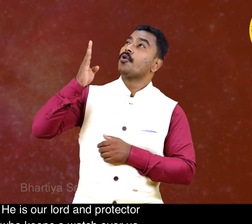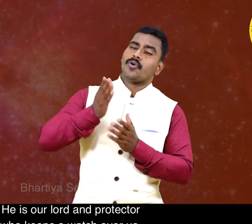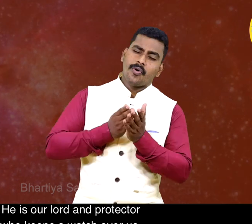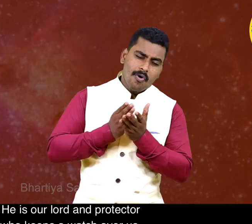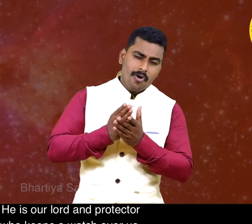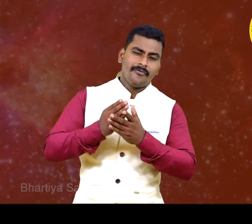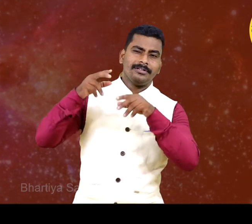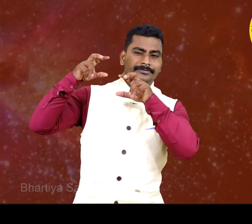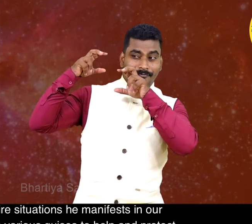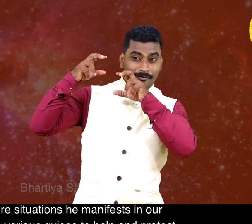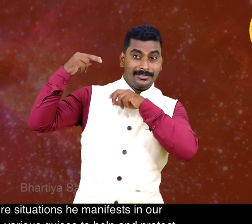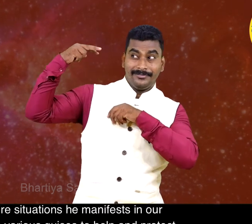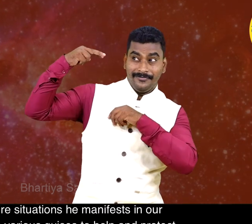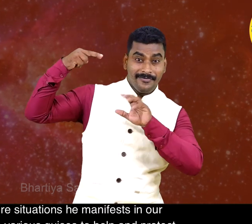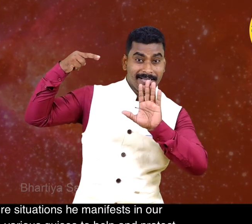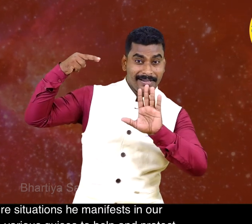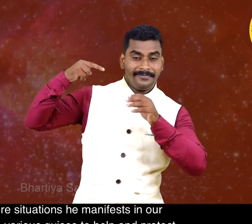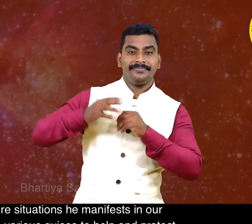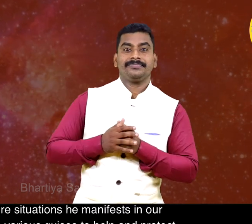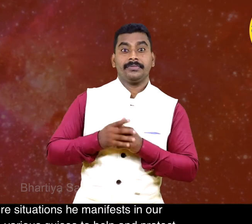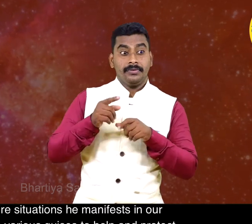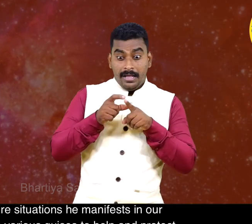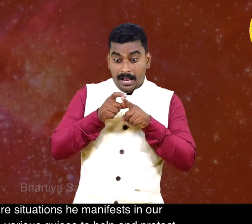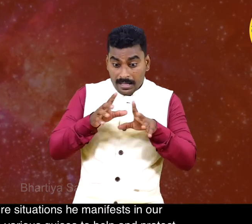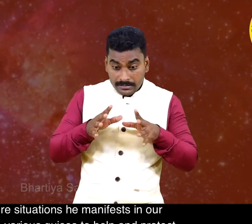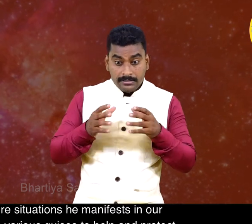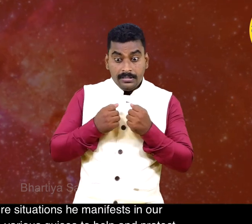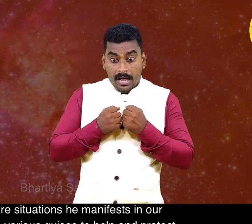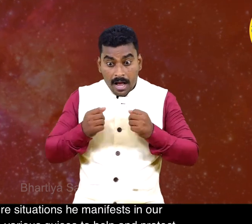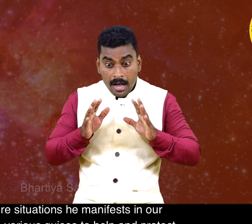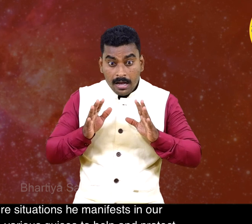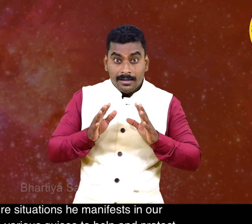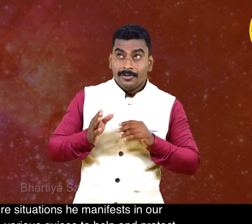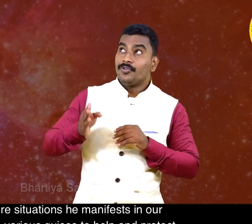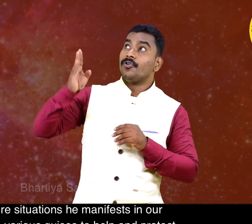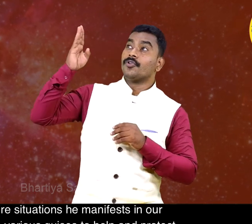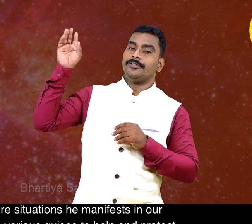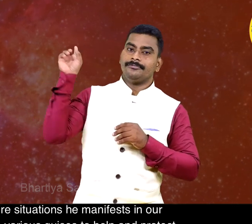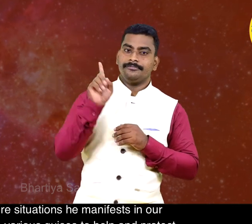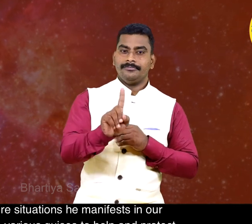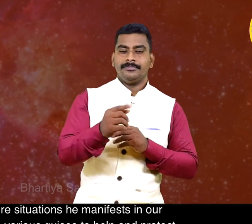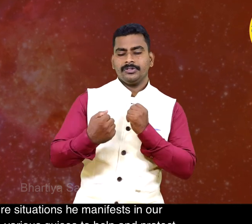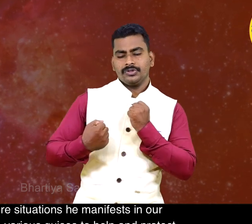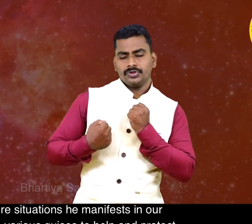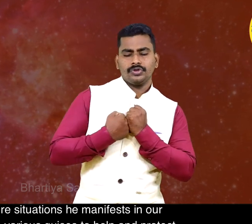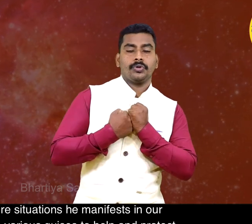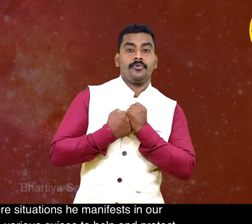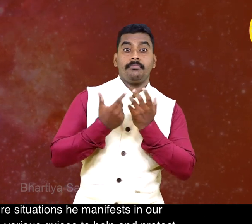us. In dire situations, He manifests in our lives in various